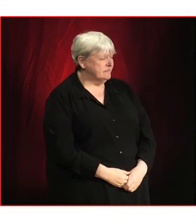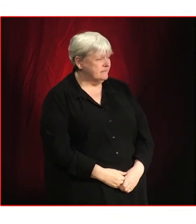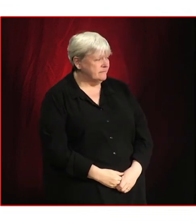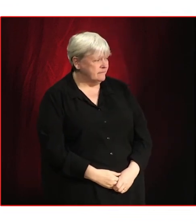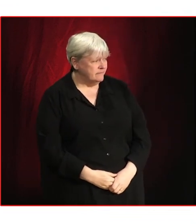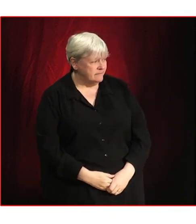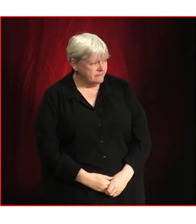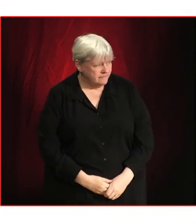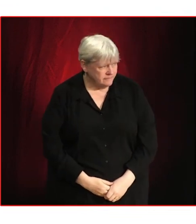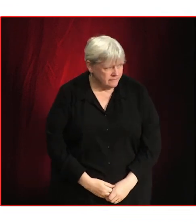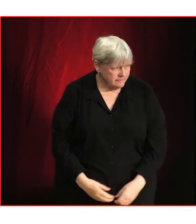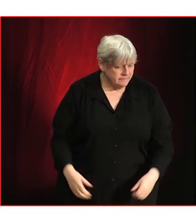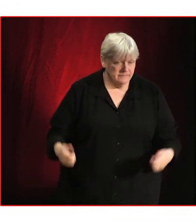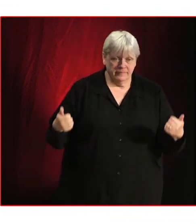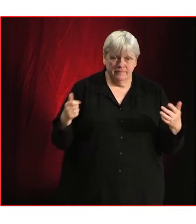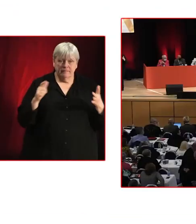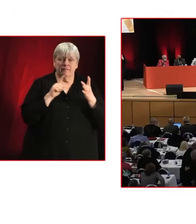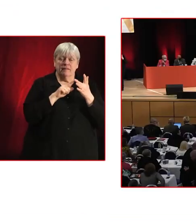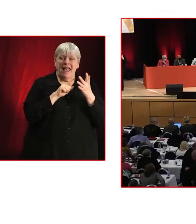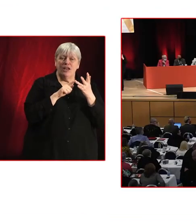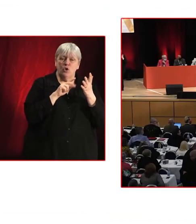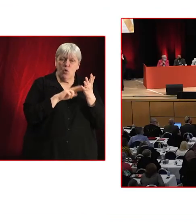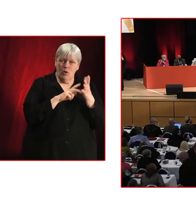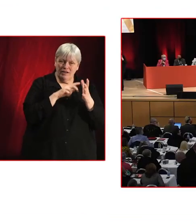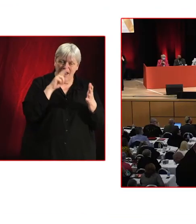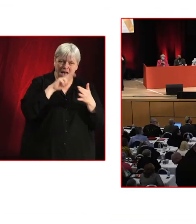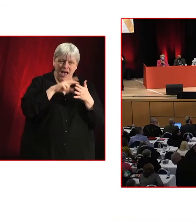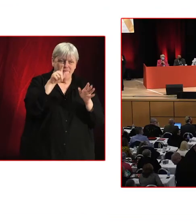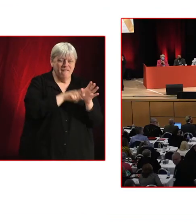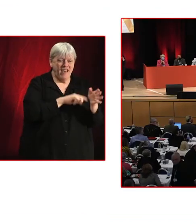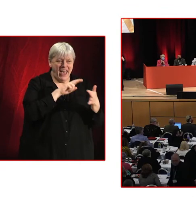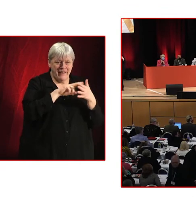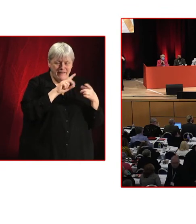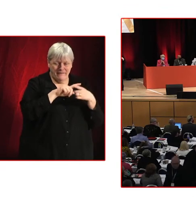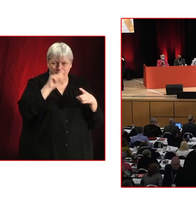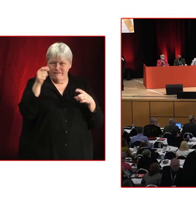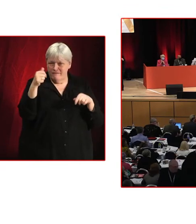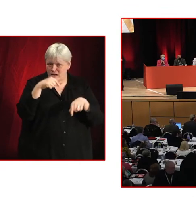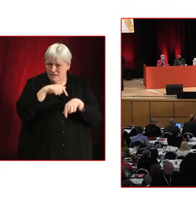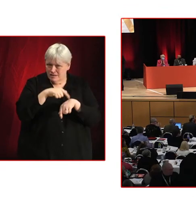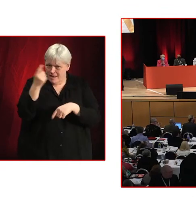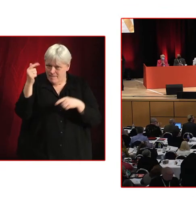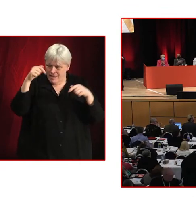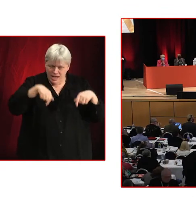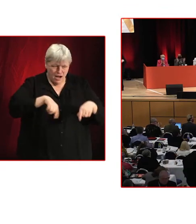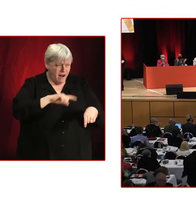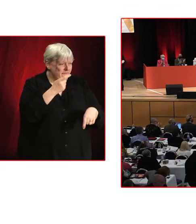President, Congress, Iona Fyfe, first-time attendee, first-time speaker,